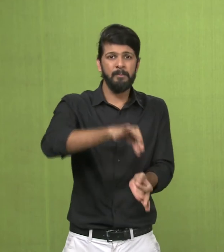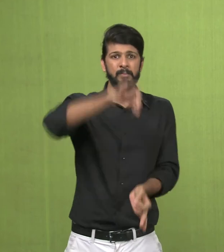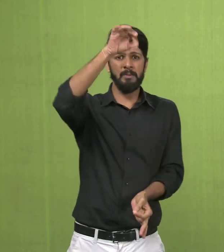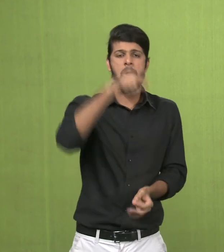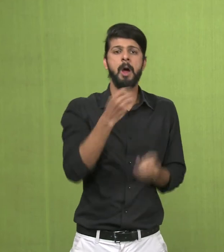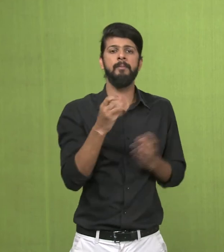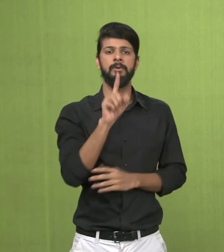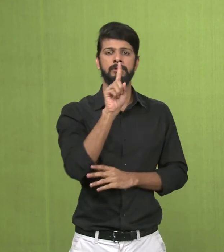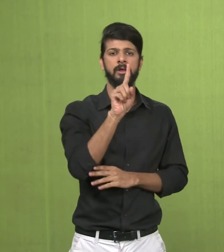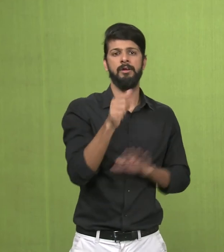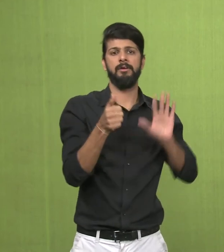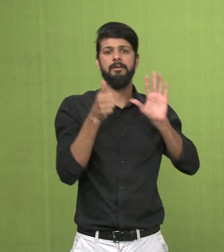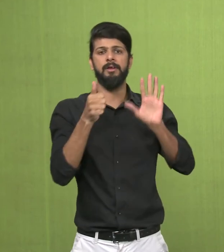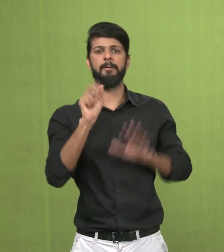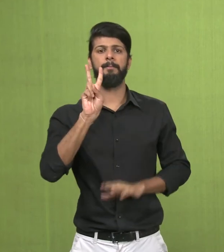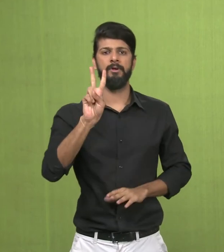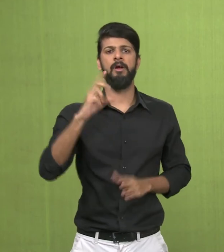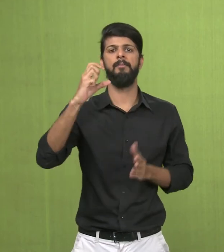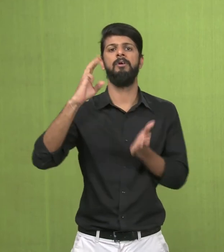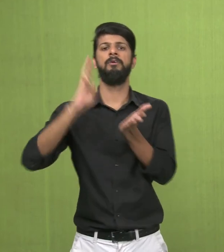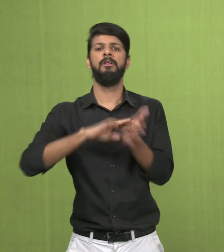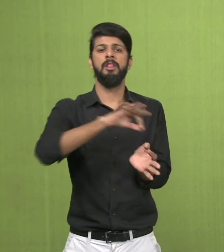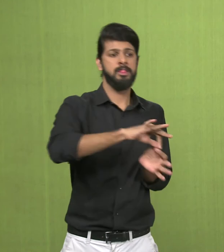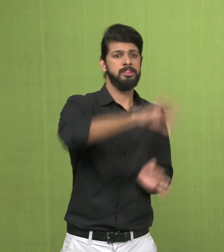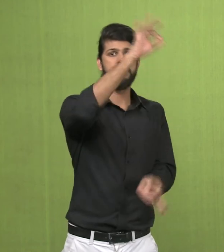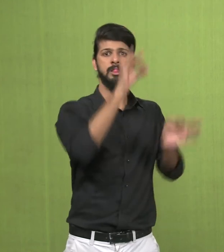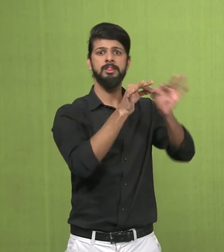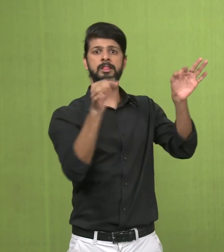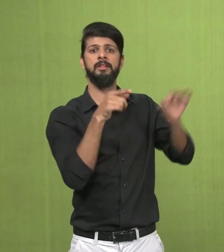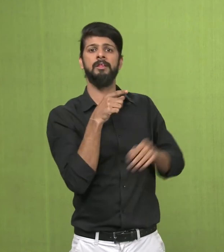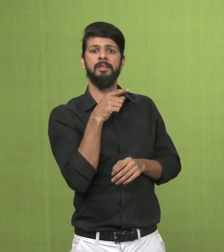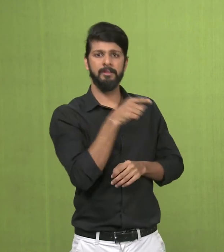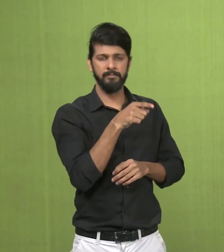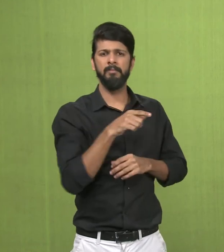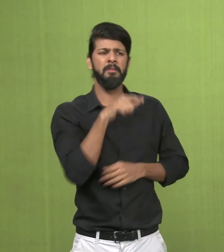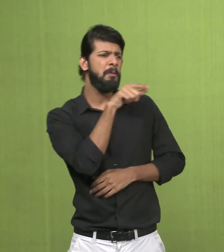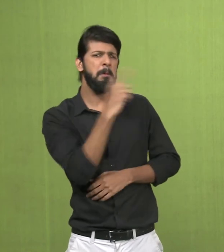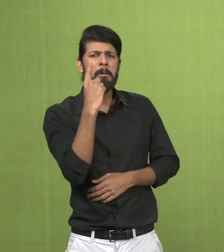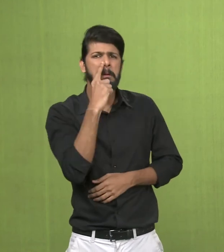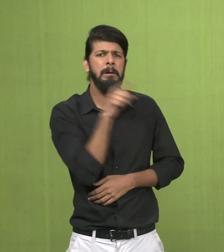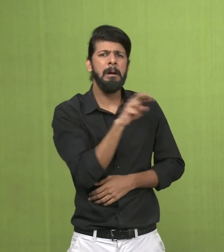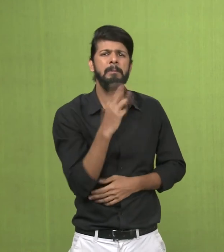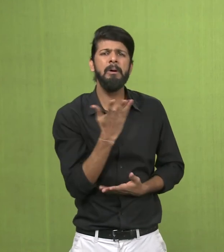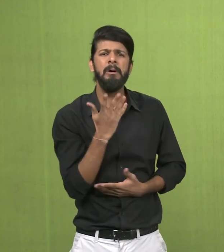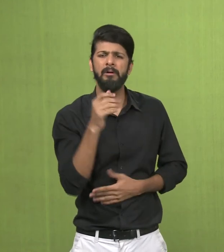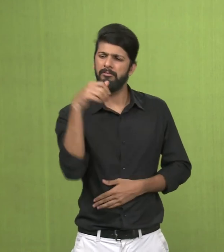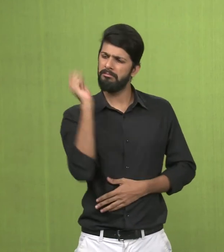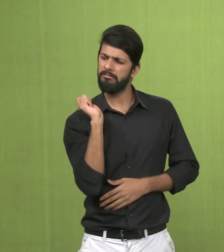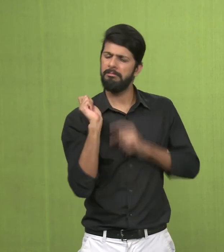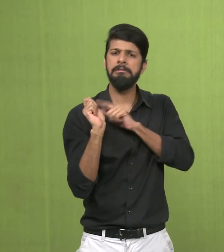The size is 162.2 centimeters. And the Yakshi is holding